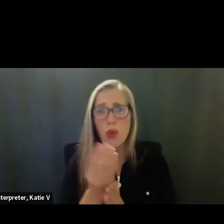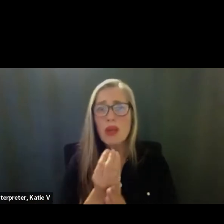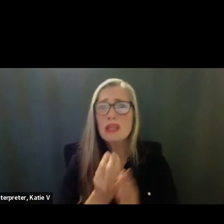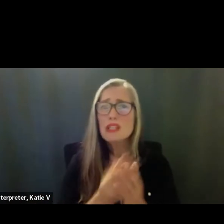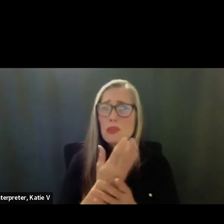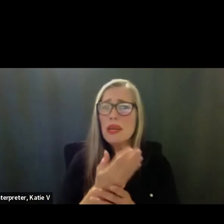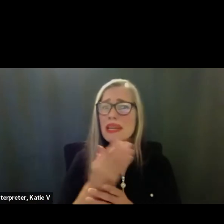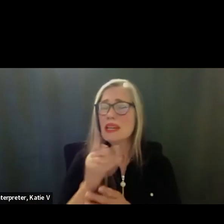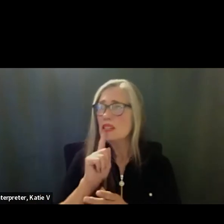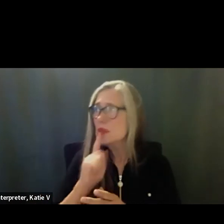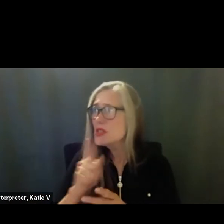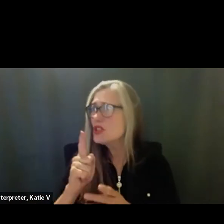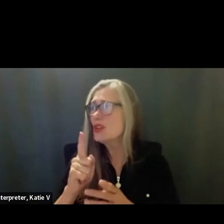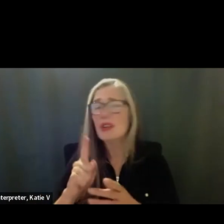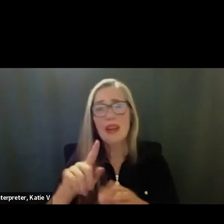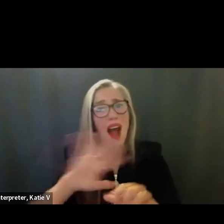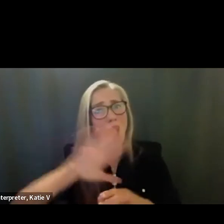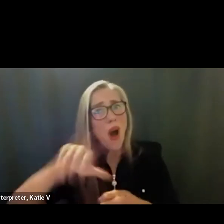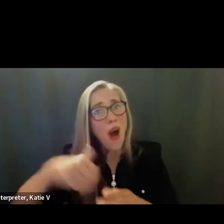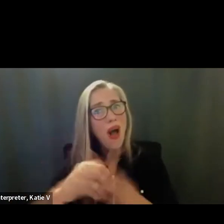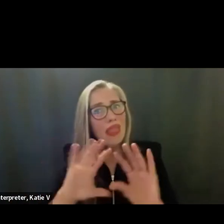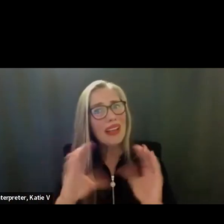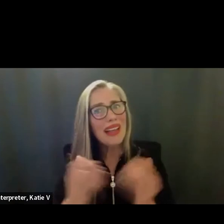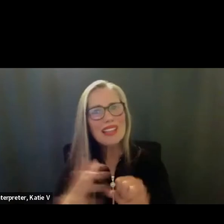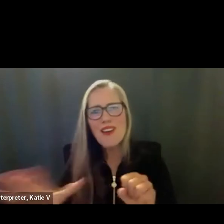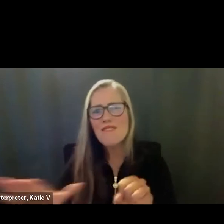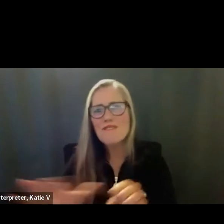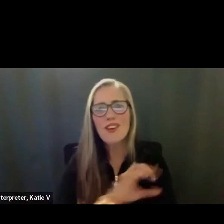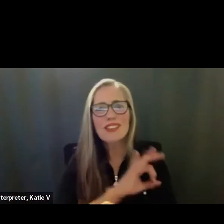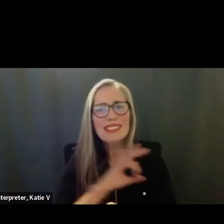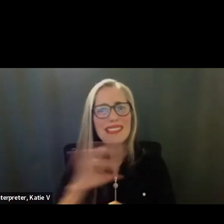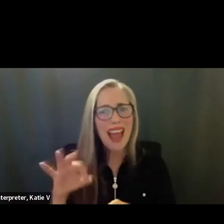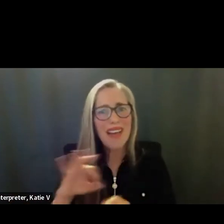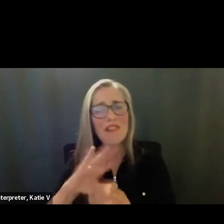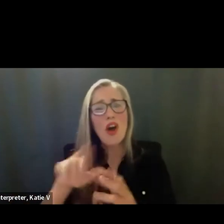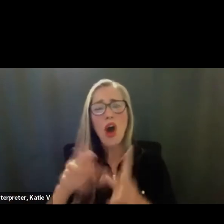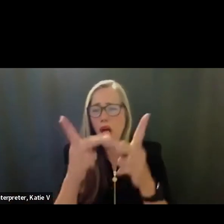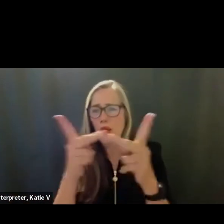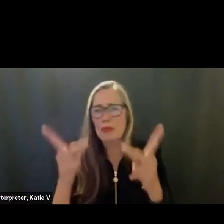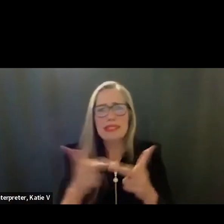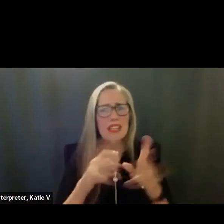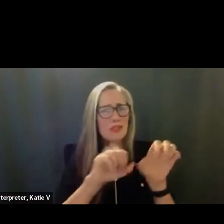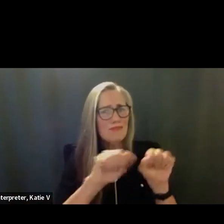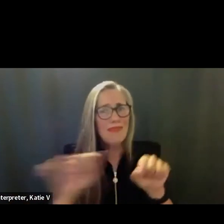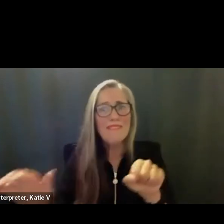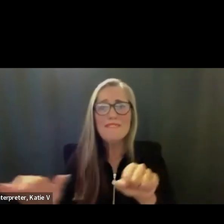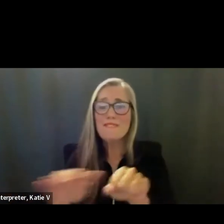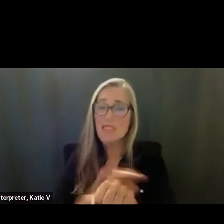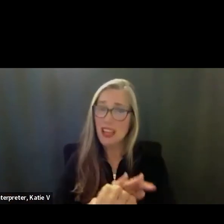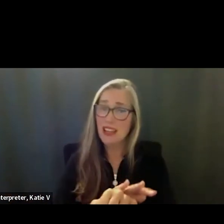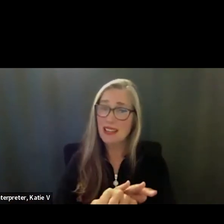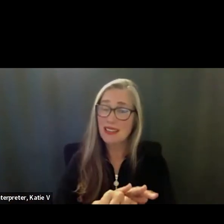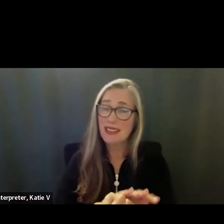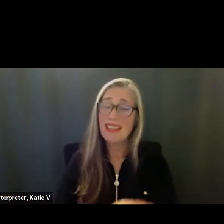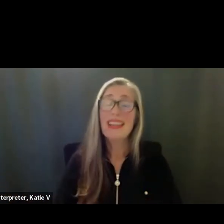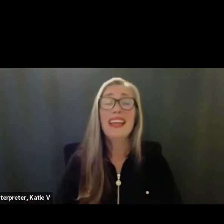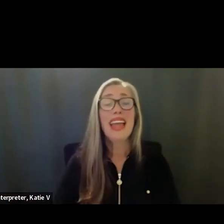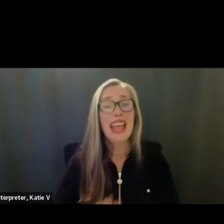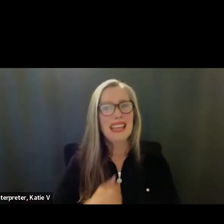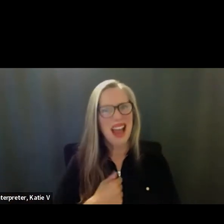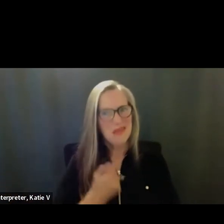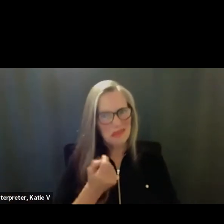staffed, all our positions are filled. And I will just selfishly